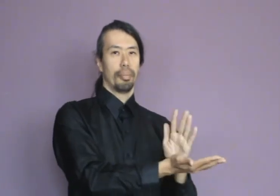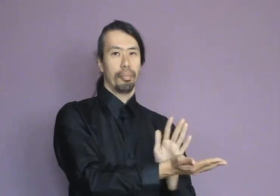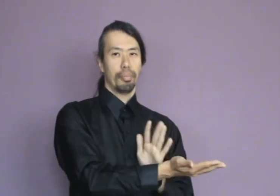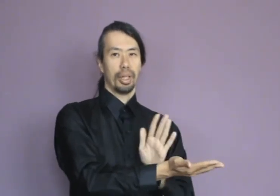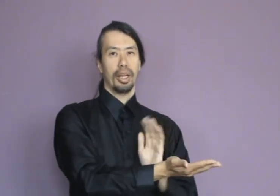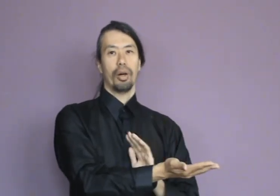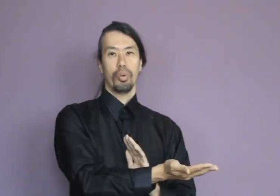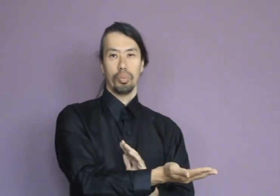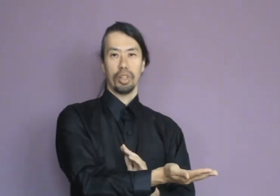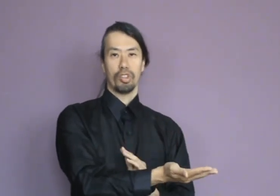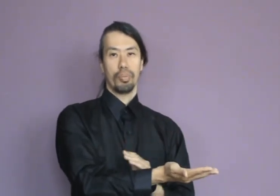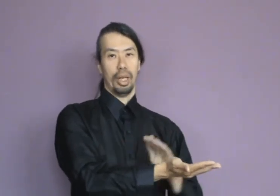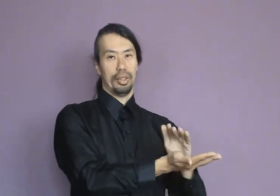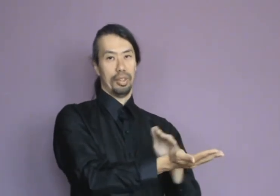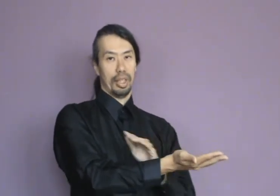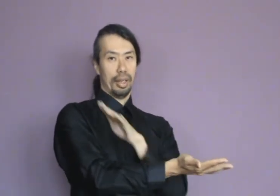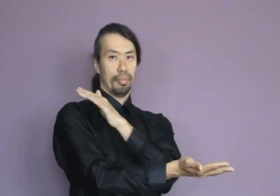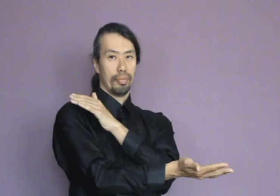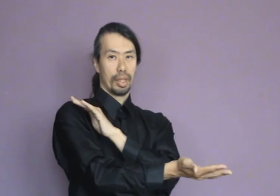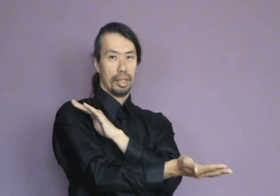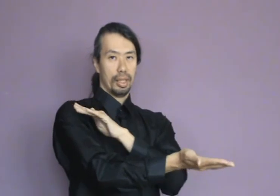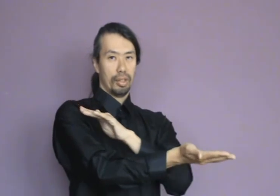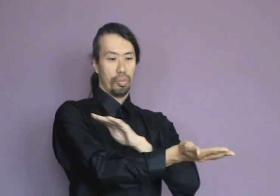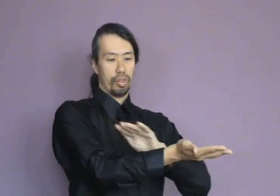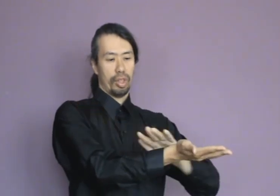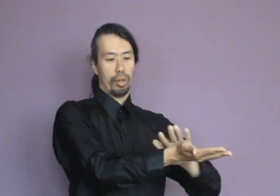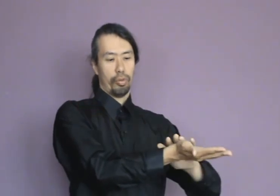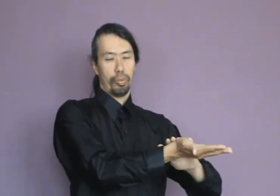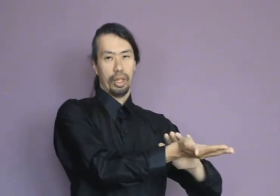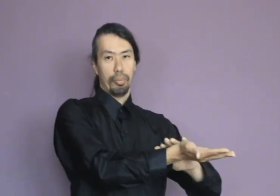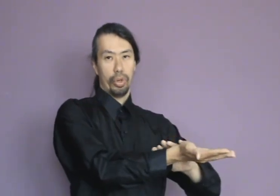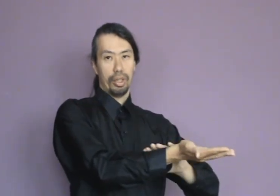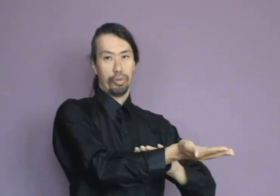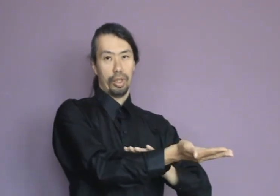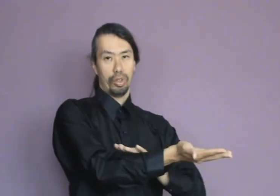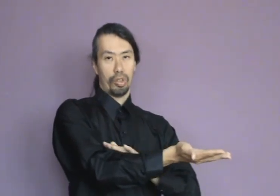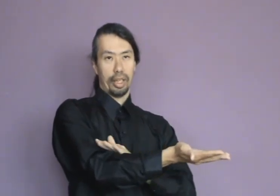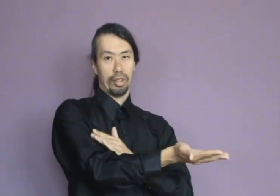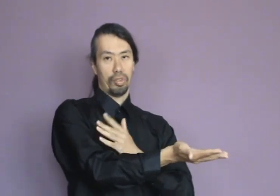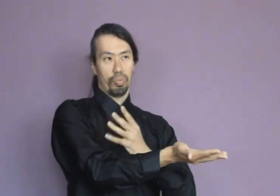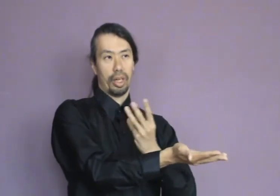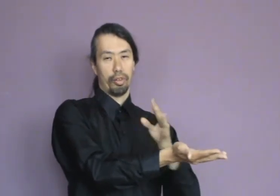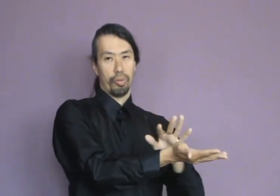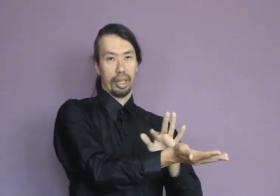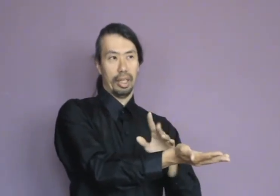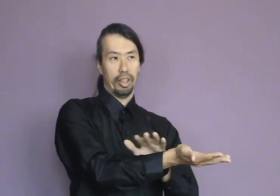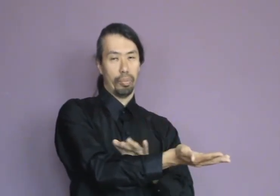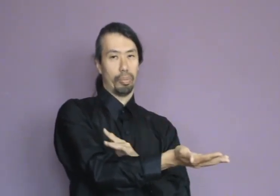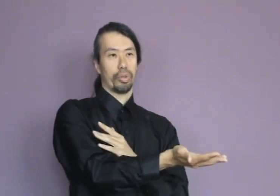But now we can stimulate it again. Because now for me, the meridian feels like it's kind of like a little bit blocked